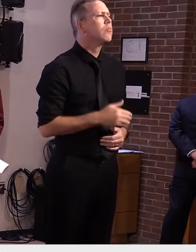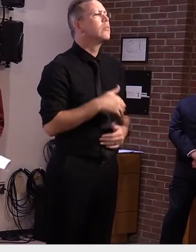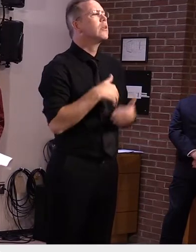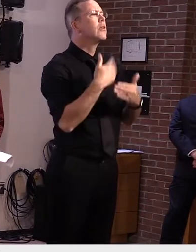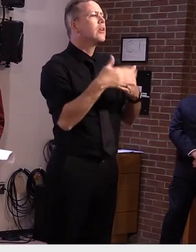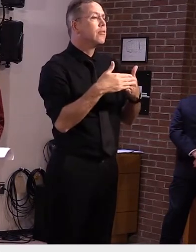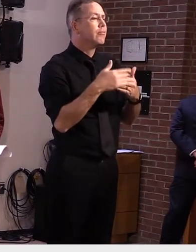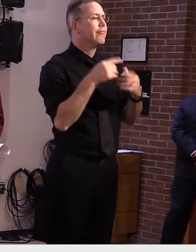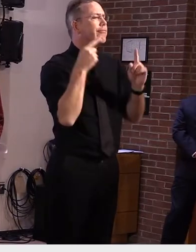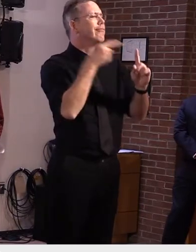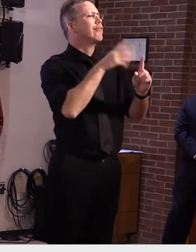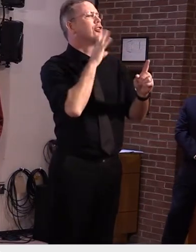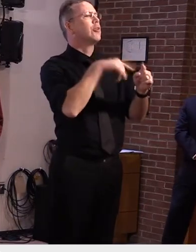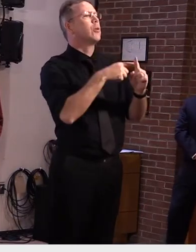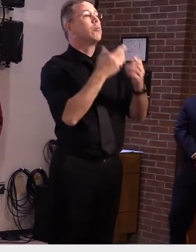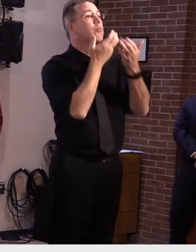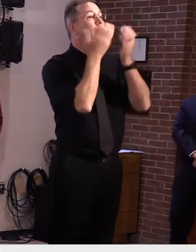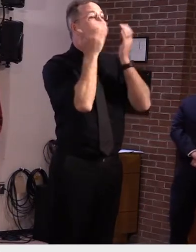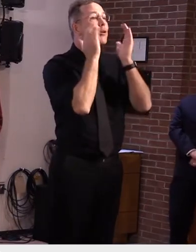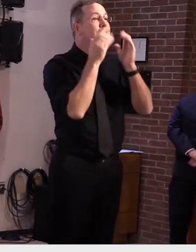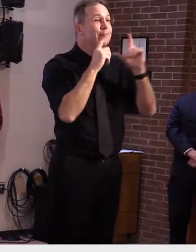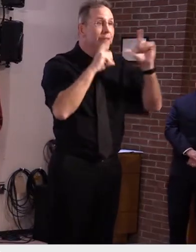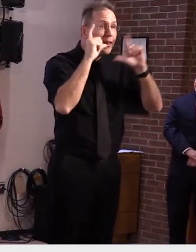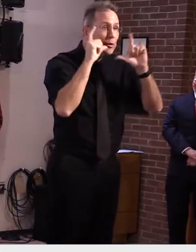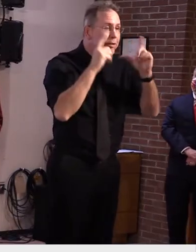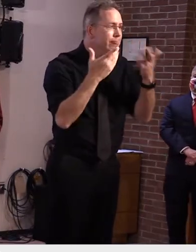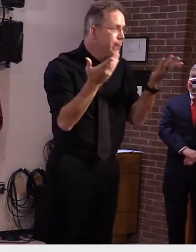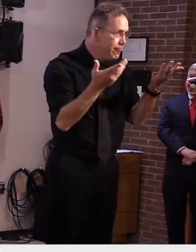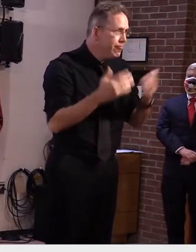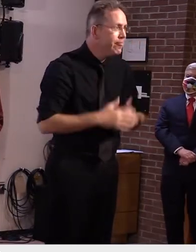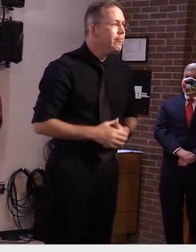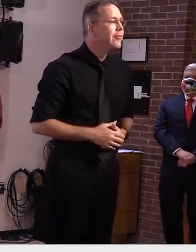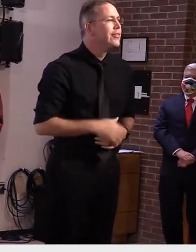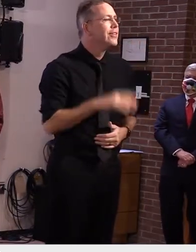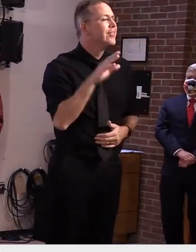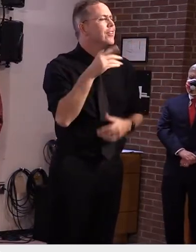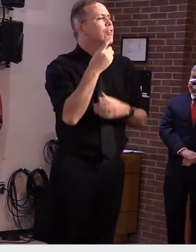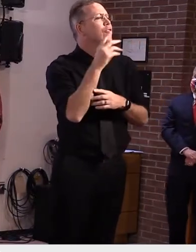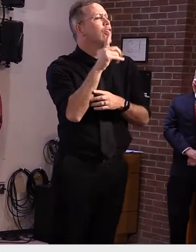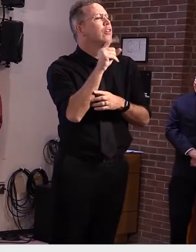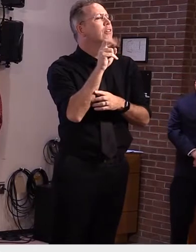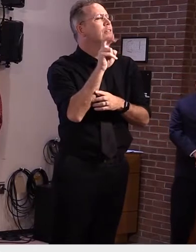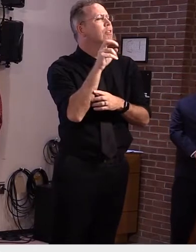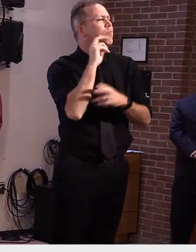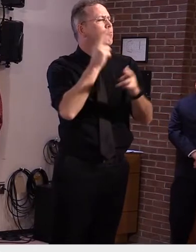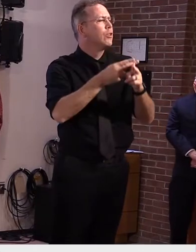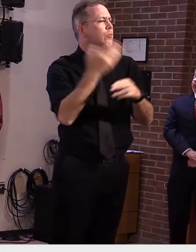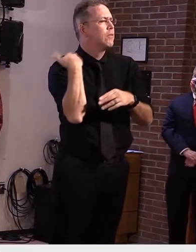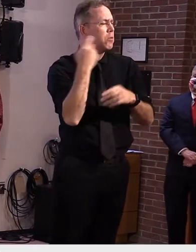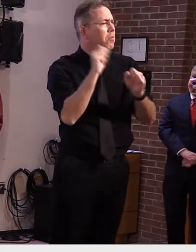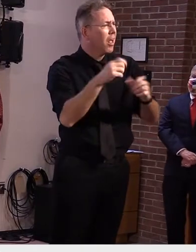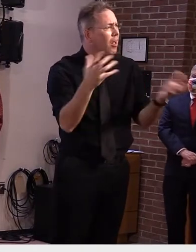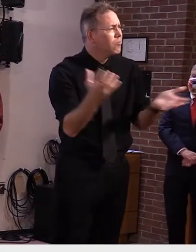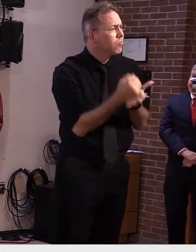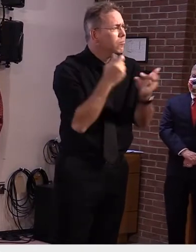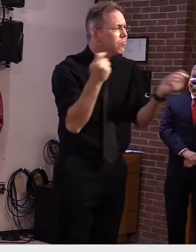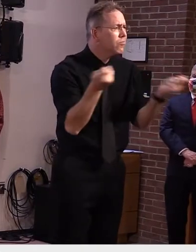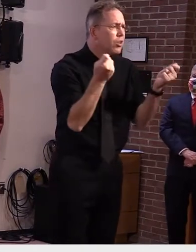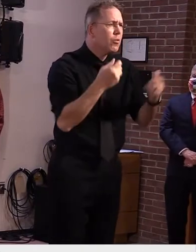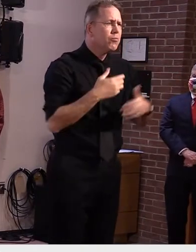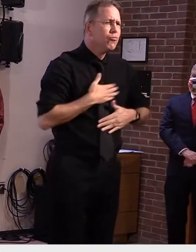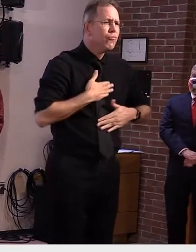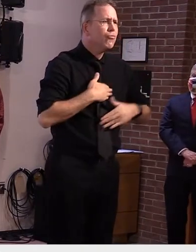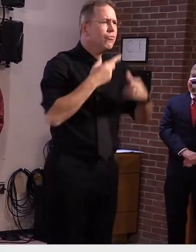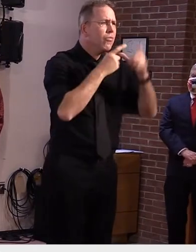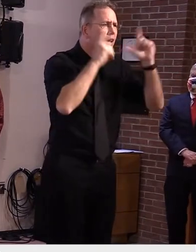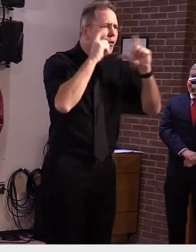of what Dr. Levine has said here before. You can still celebrate Halloween safely. Like other places we go these days,